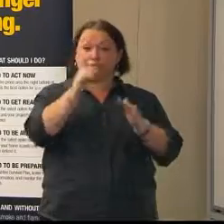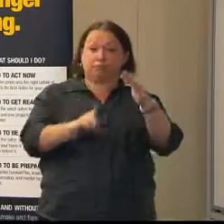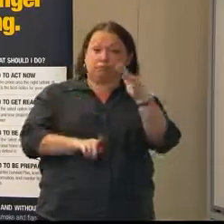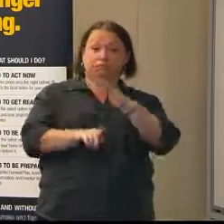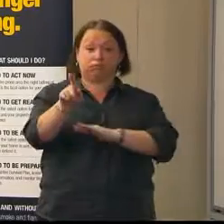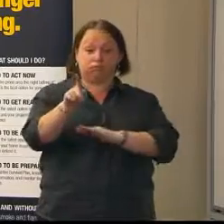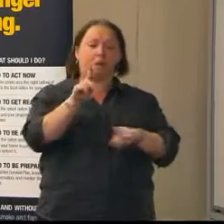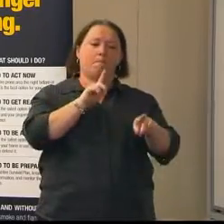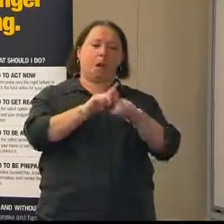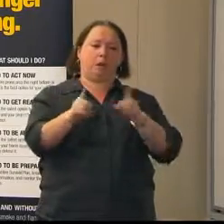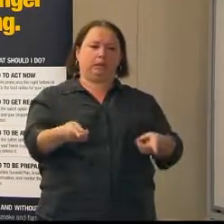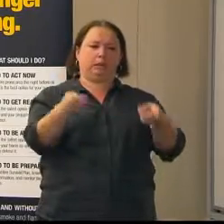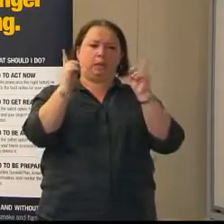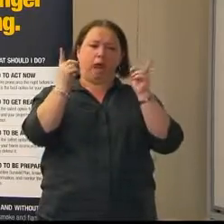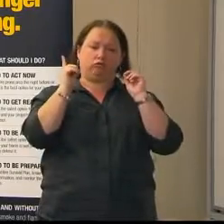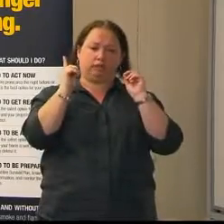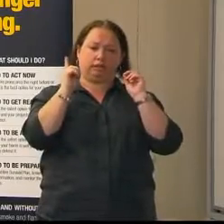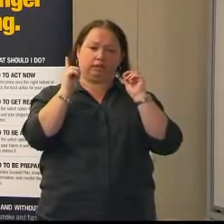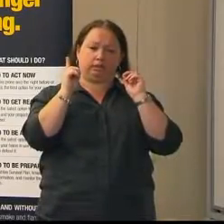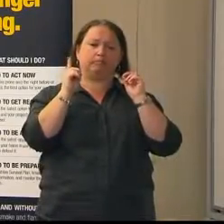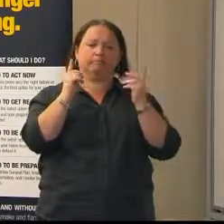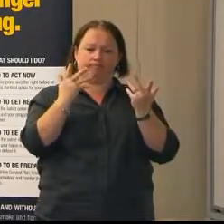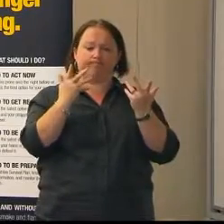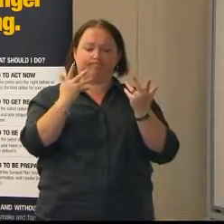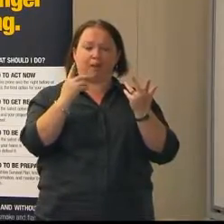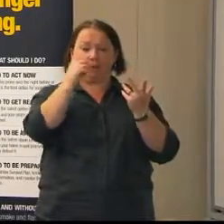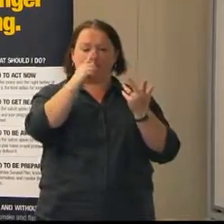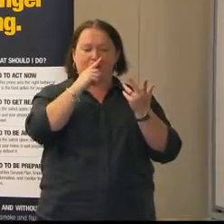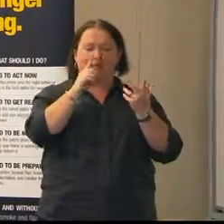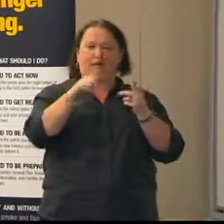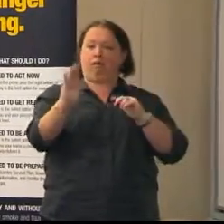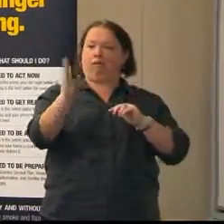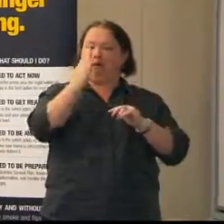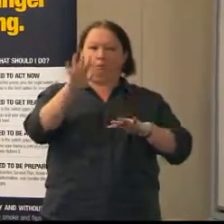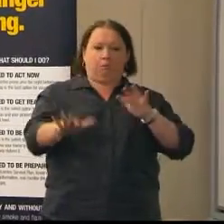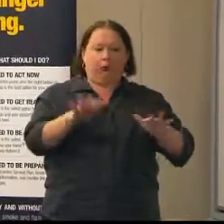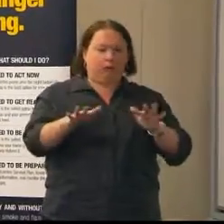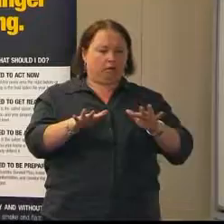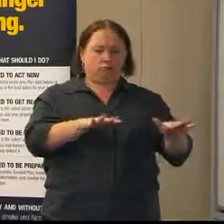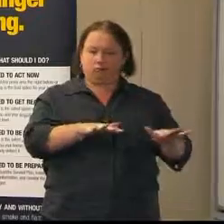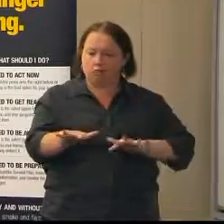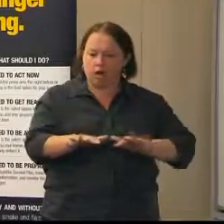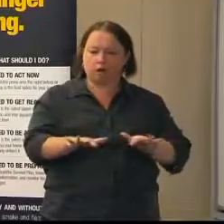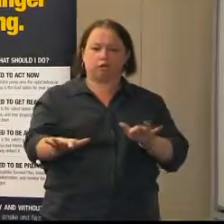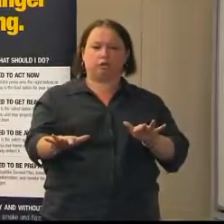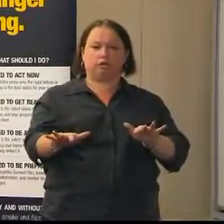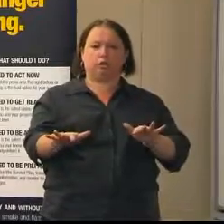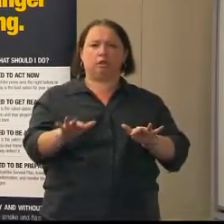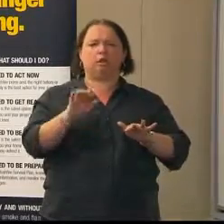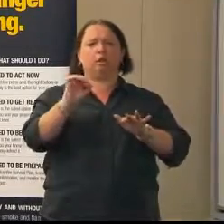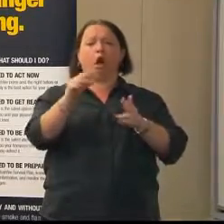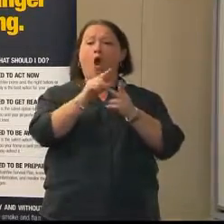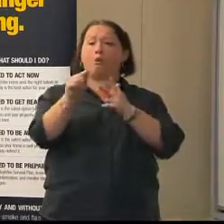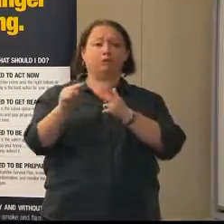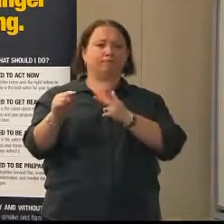option to people. People are panicked, rushed, their options are limited